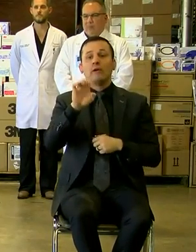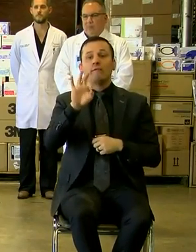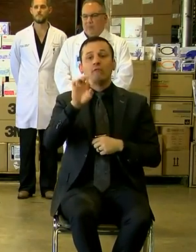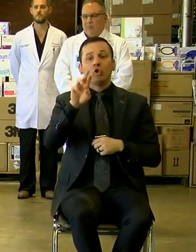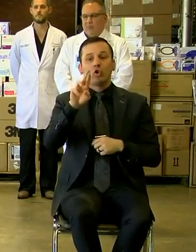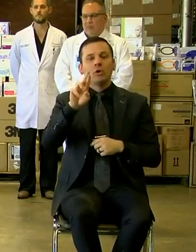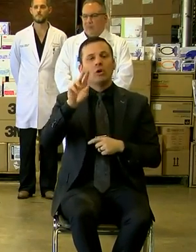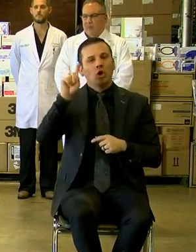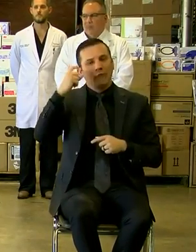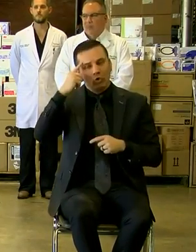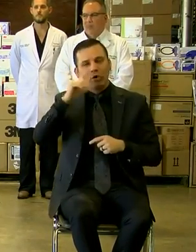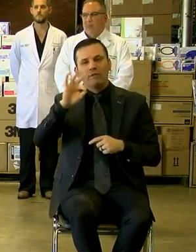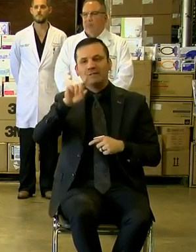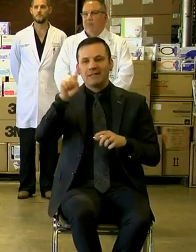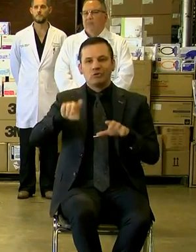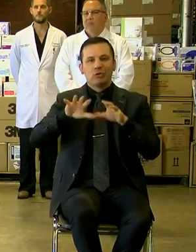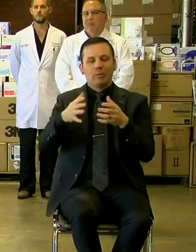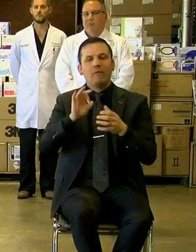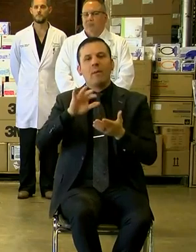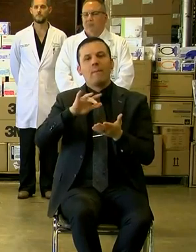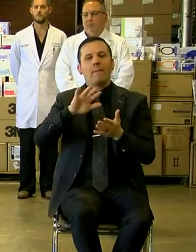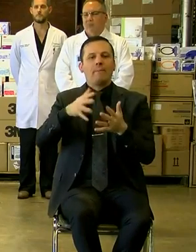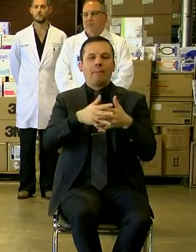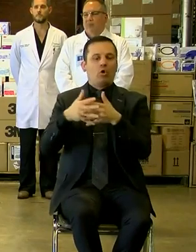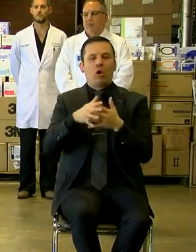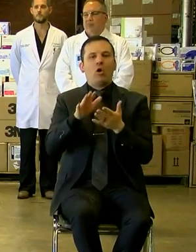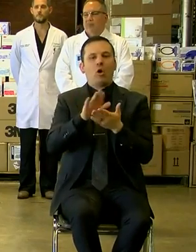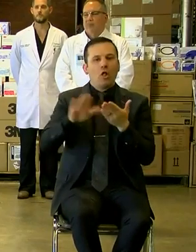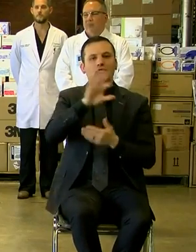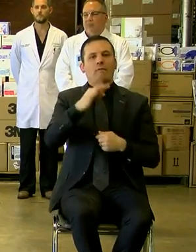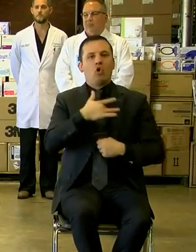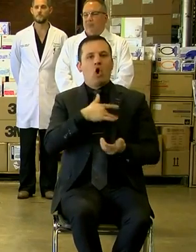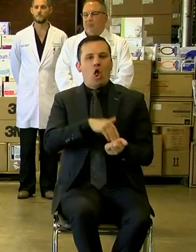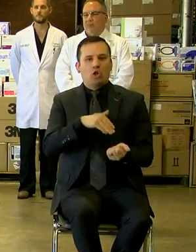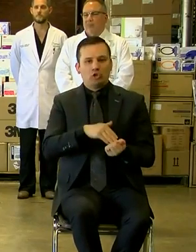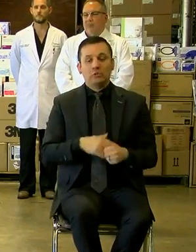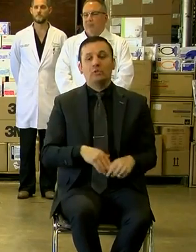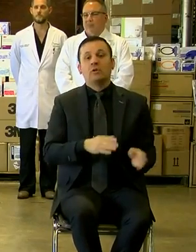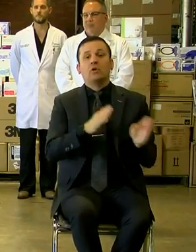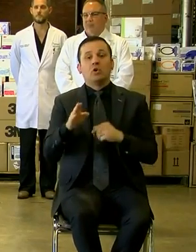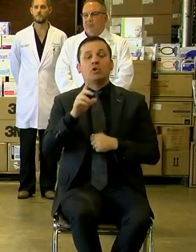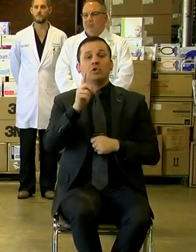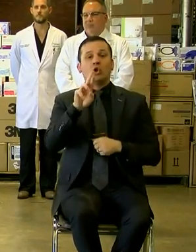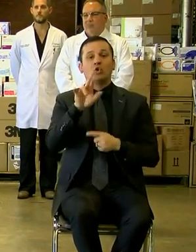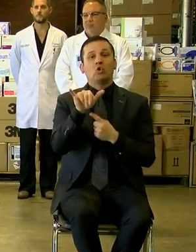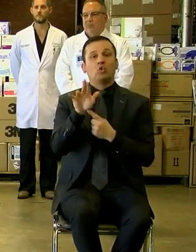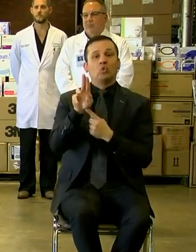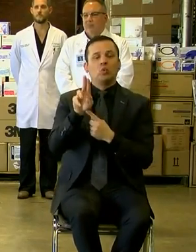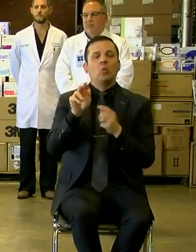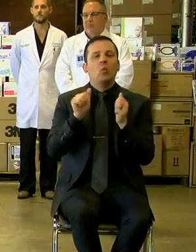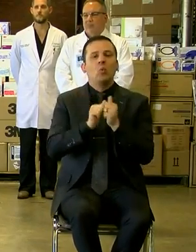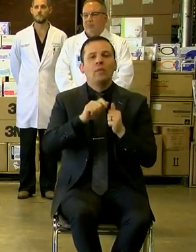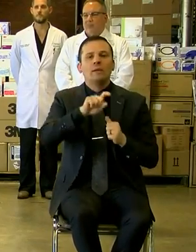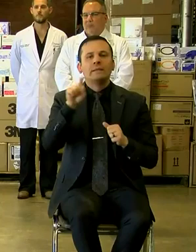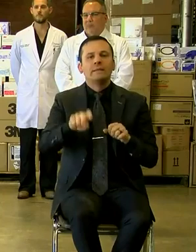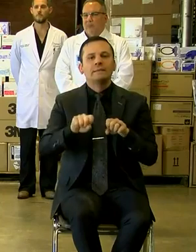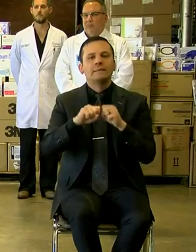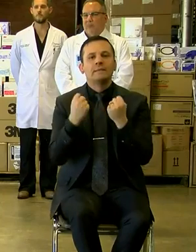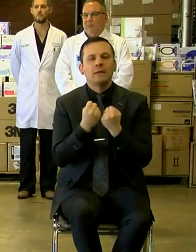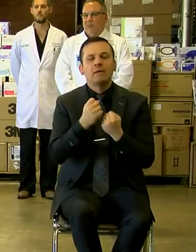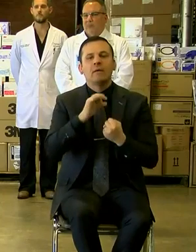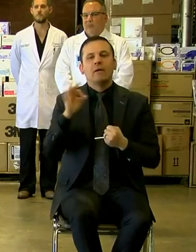the Texas Chapter of American College of Cardiology. And Dr. Yu, with the Texas Society